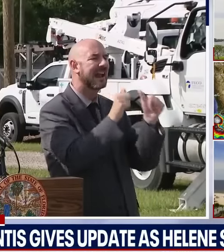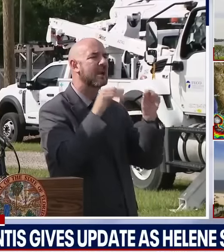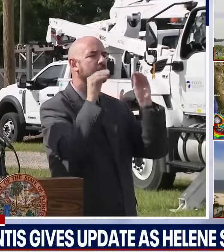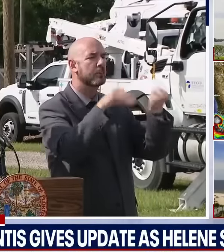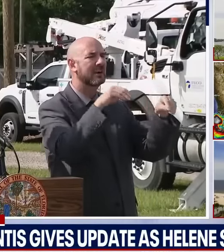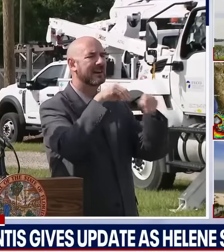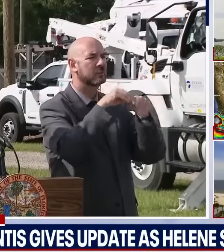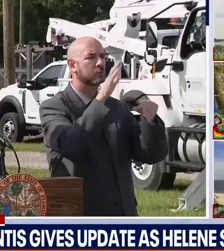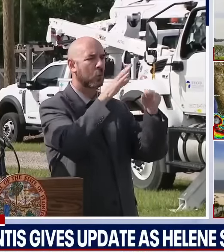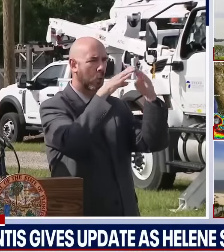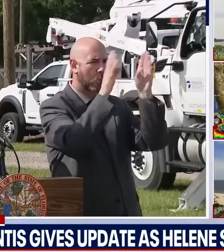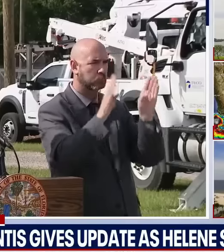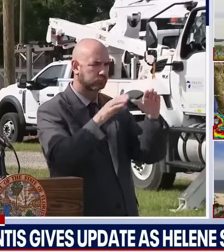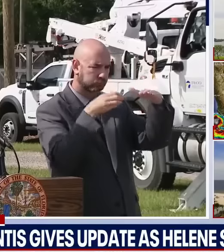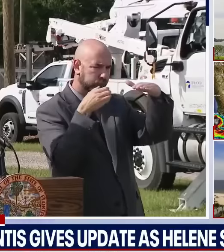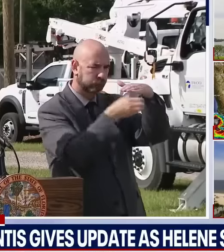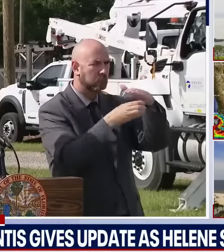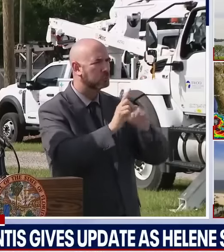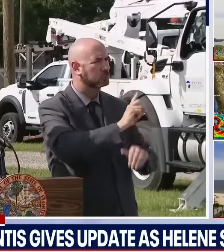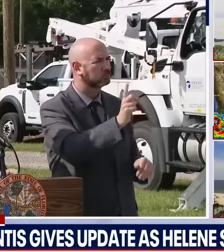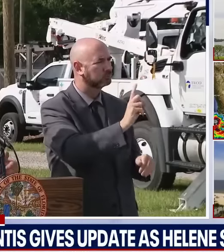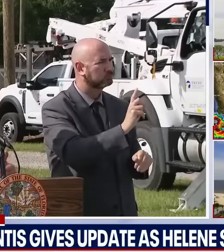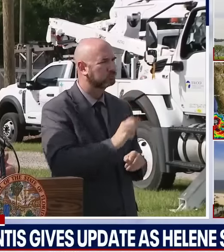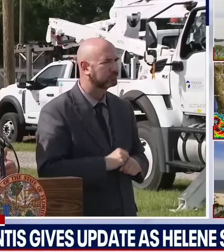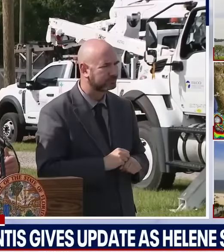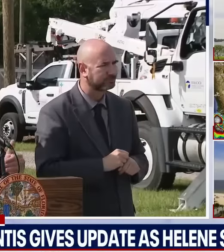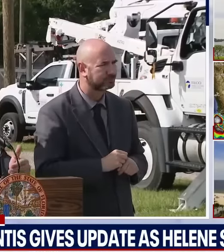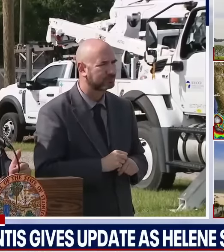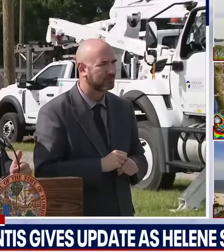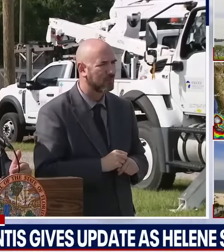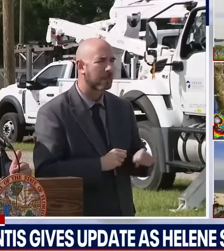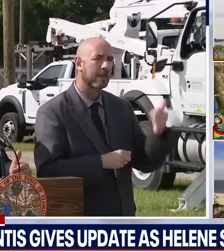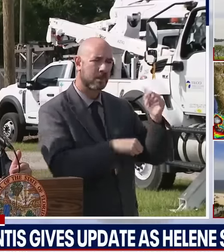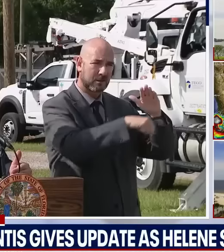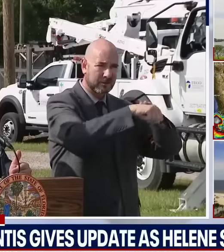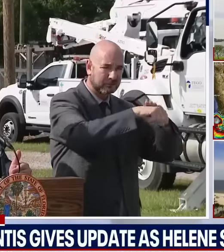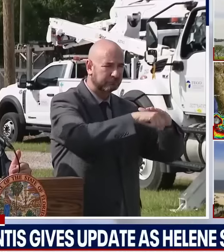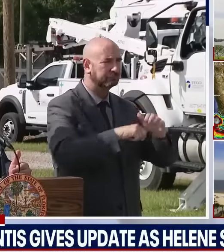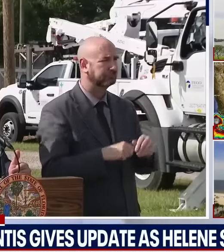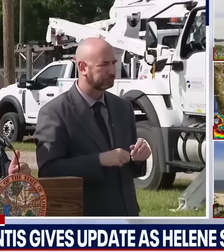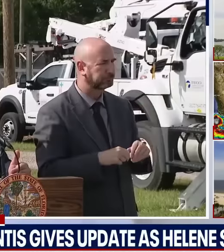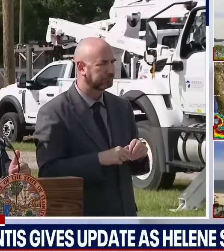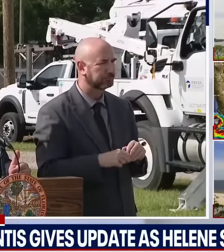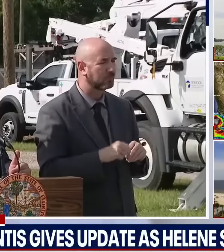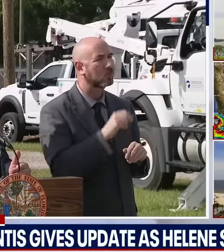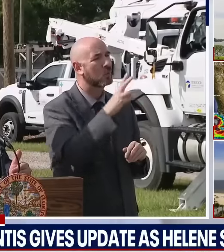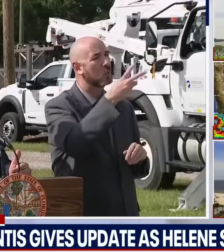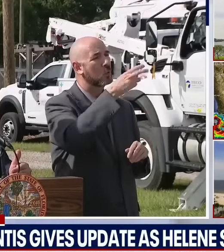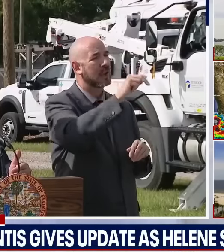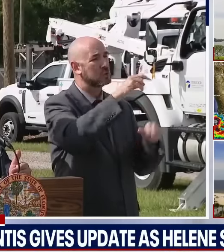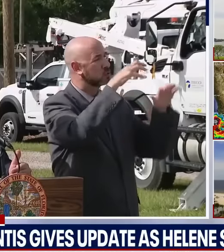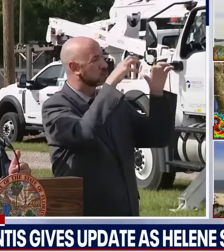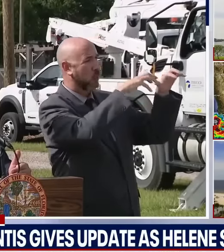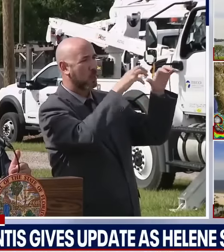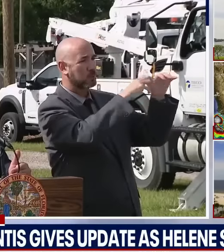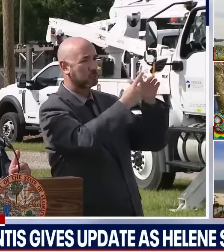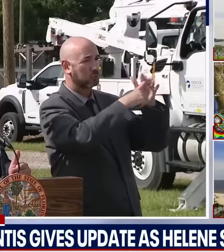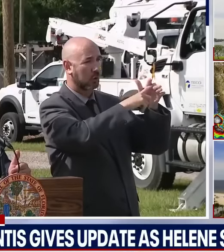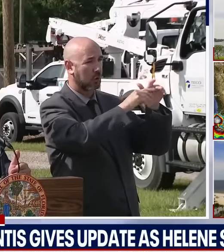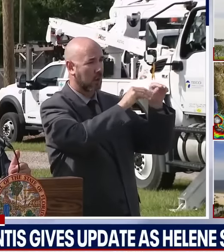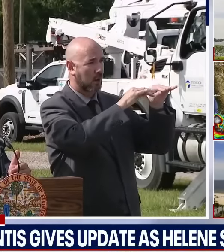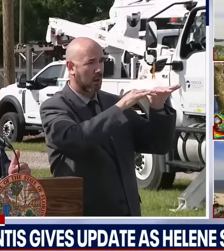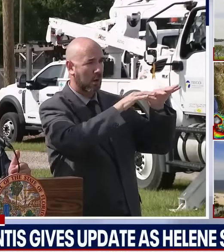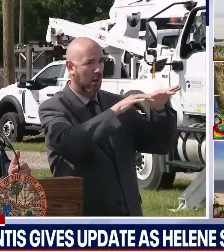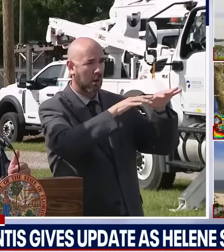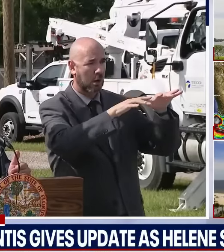is, is once you have the storm effects to start to be felt, you really got to have your preparations